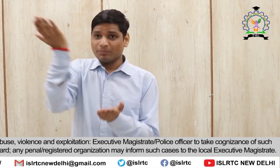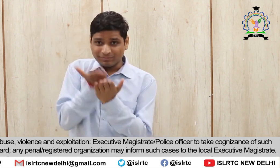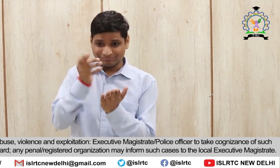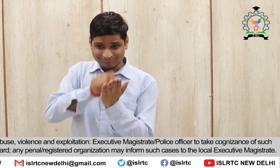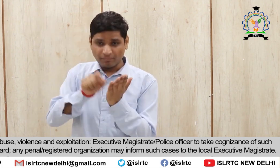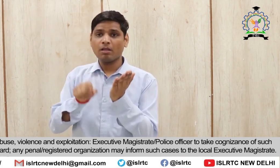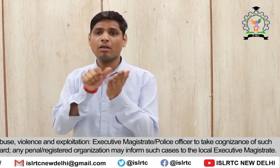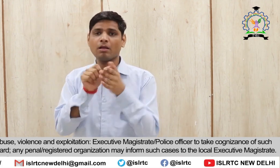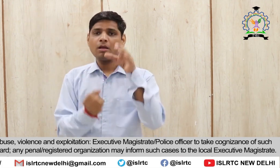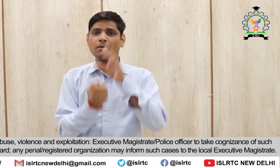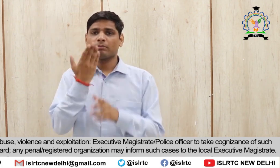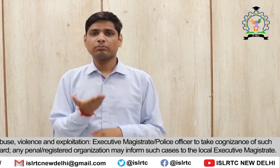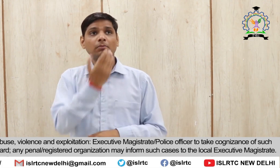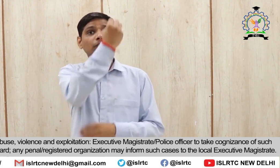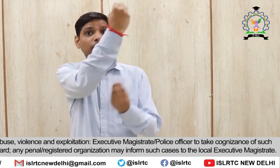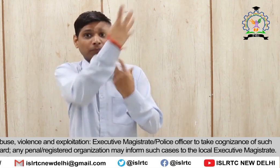cases to the local executive magistrate